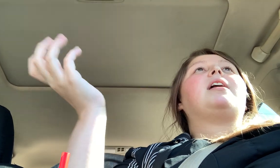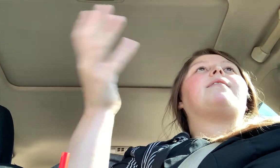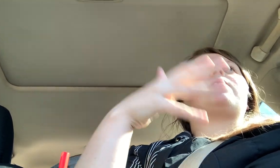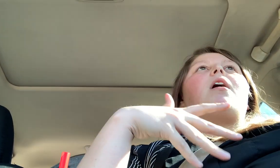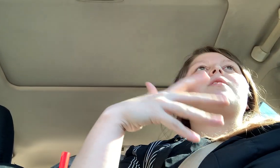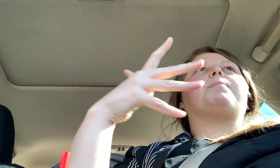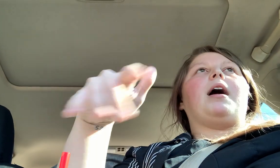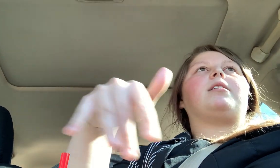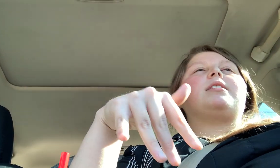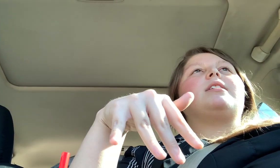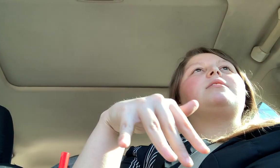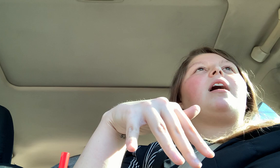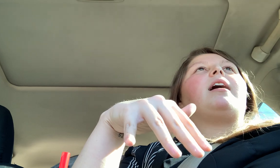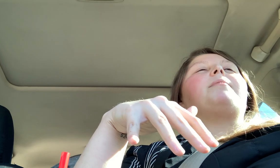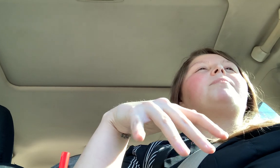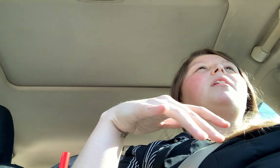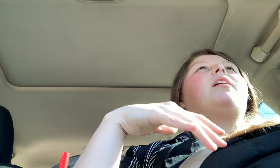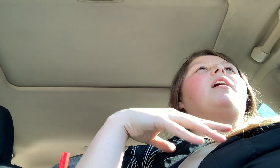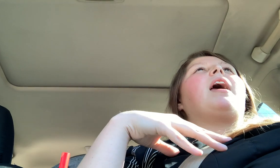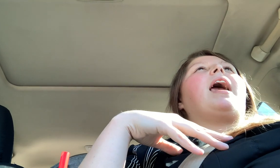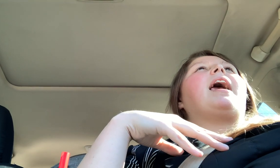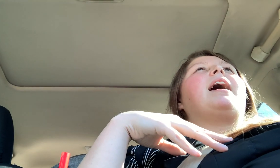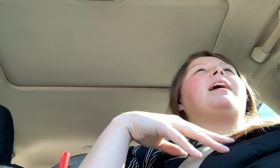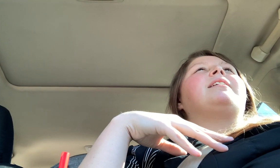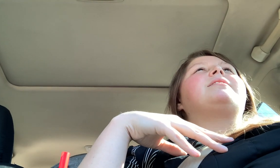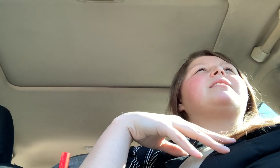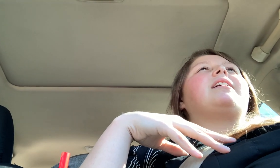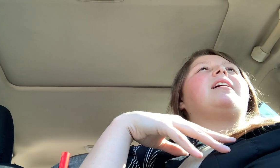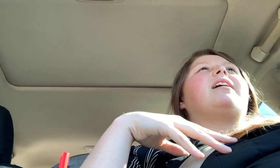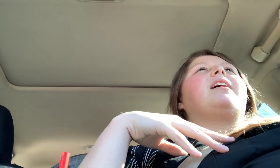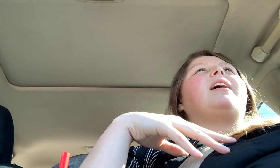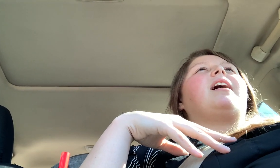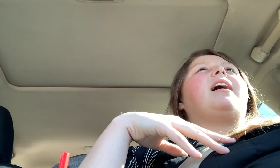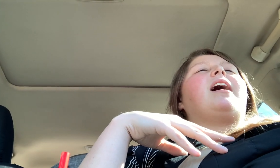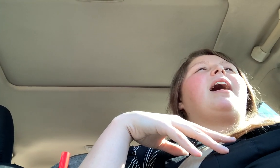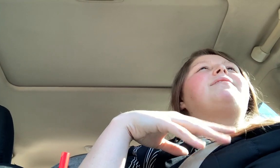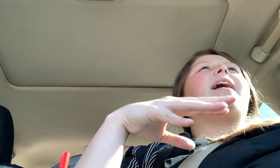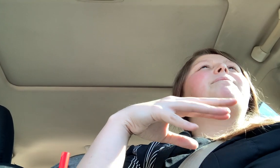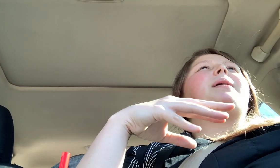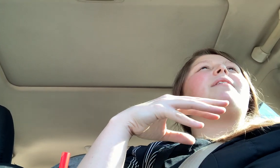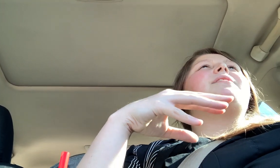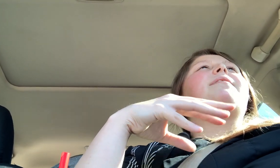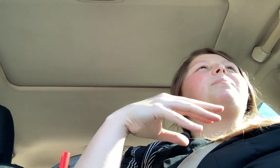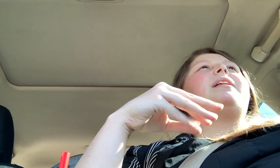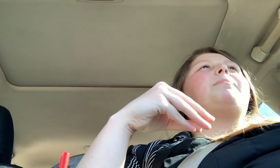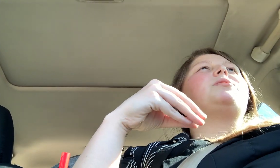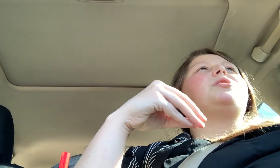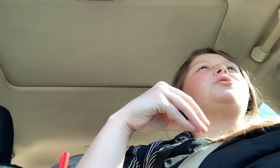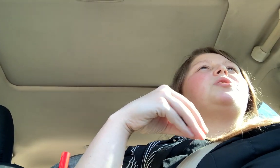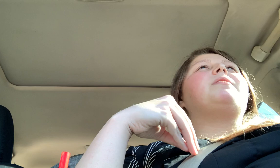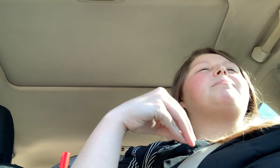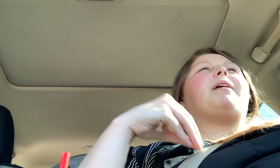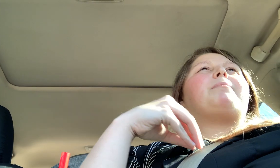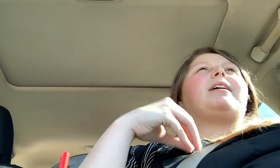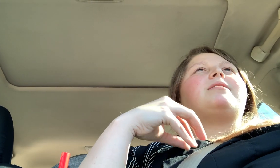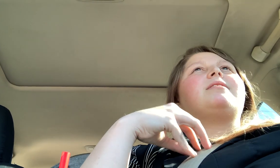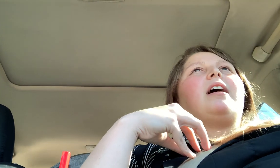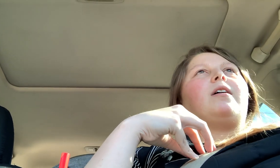I'd ever lost prior to this time. And I've never, but I've never been able to do it by myself.